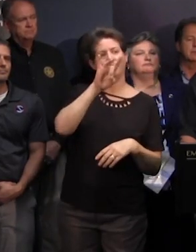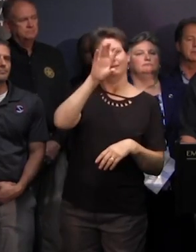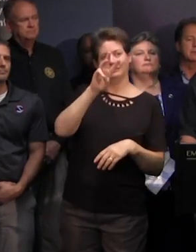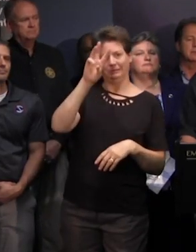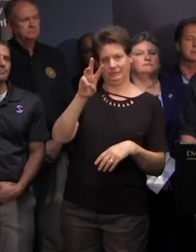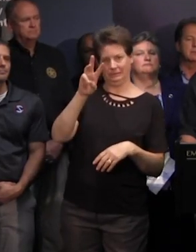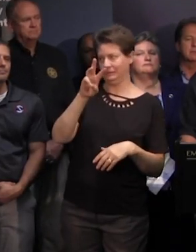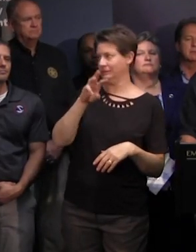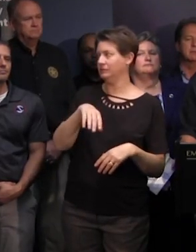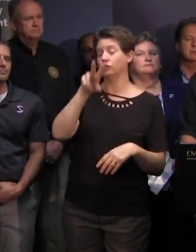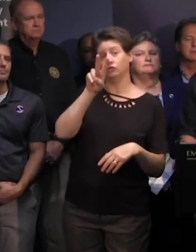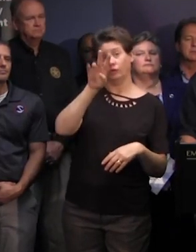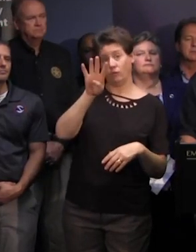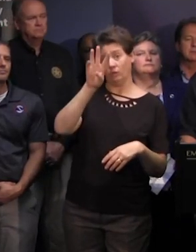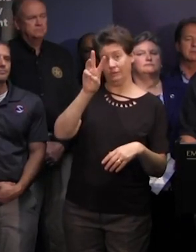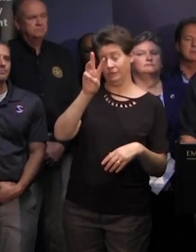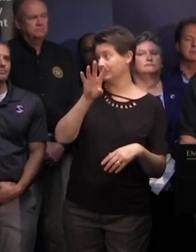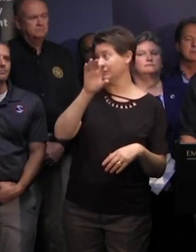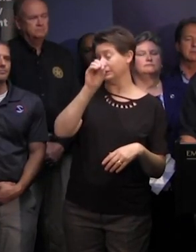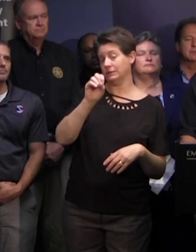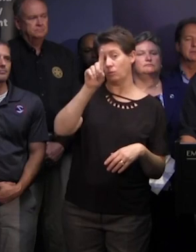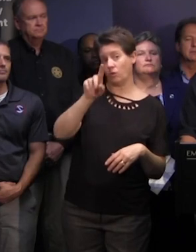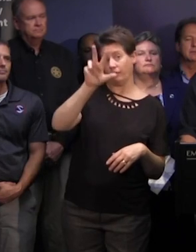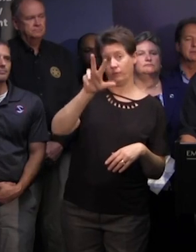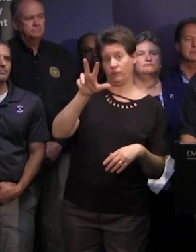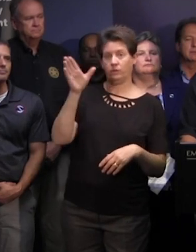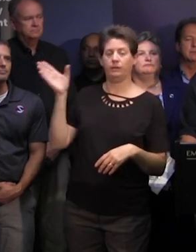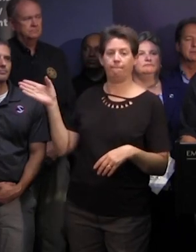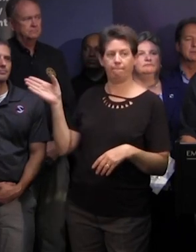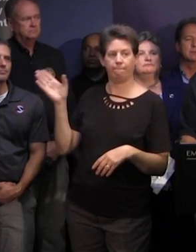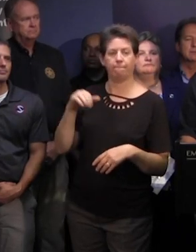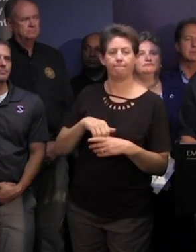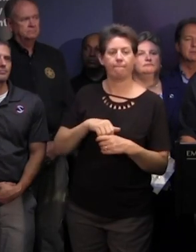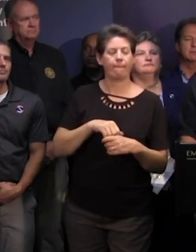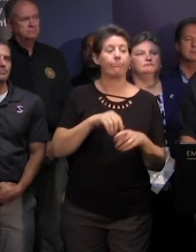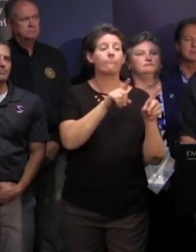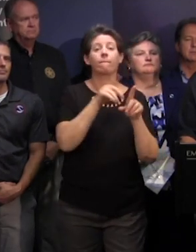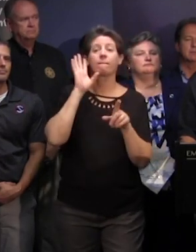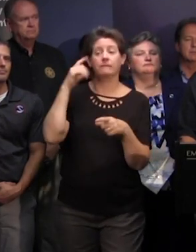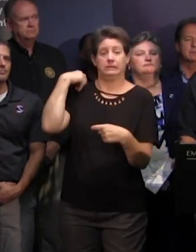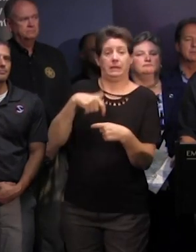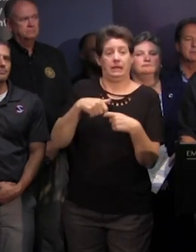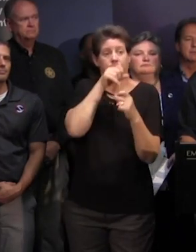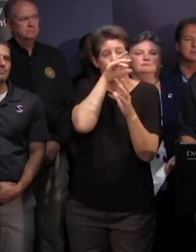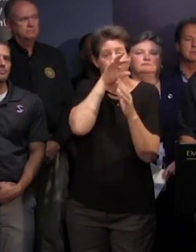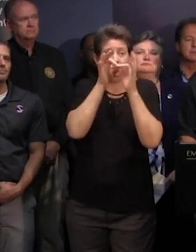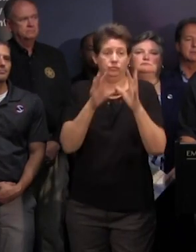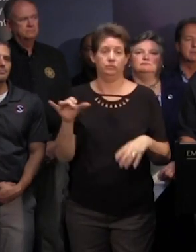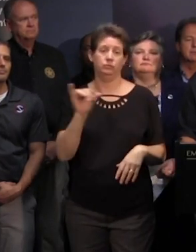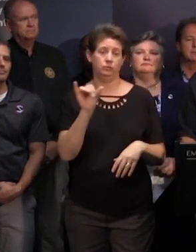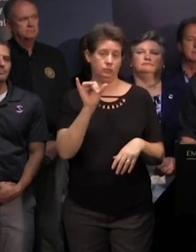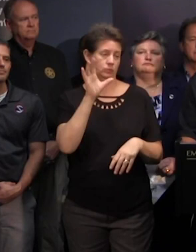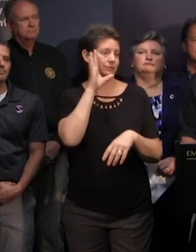-866-246-0133 and there'll be spanish uh interpreters that will be available so